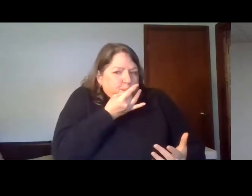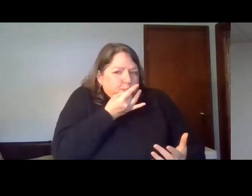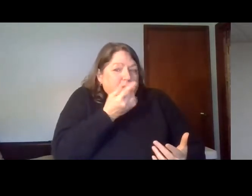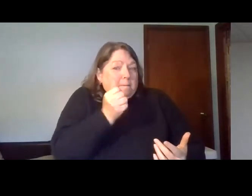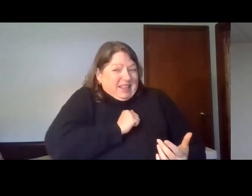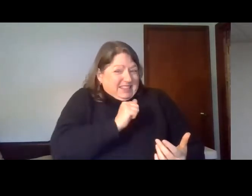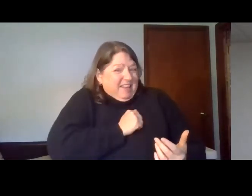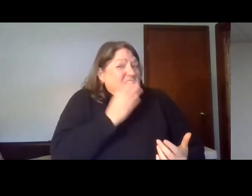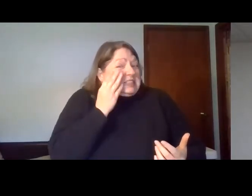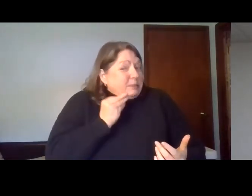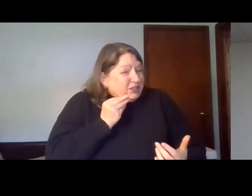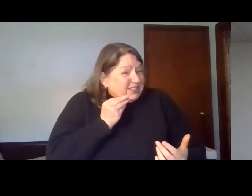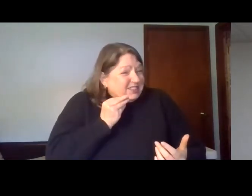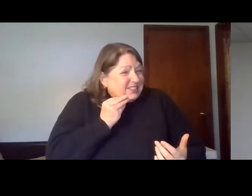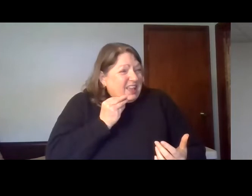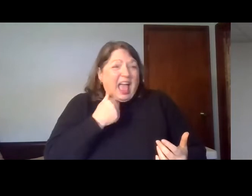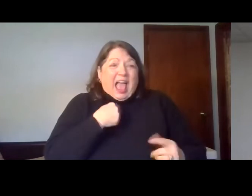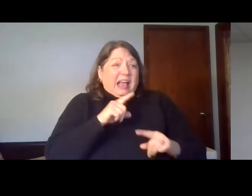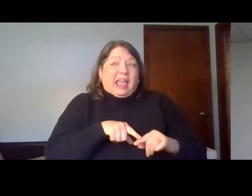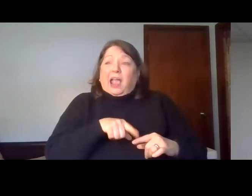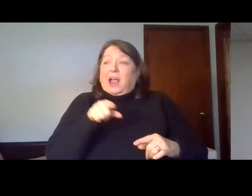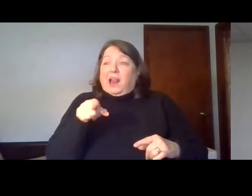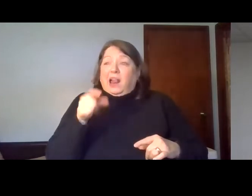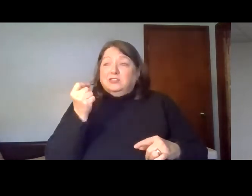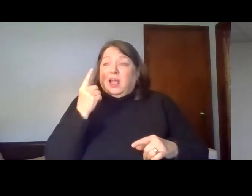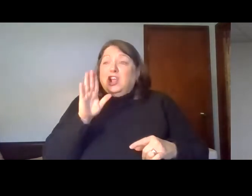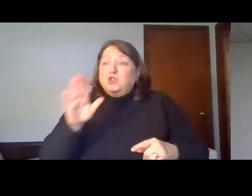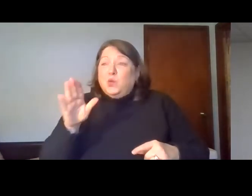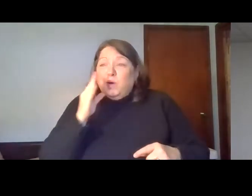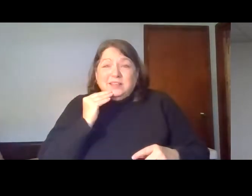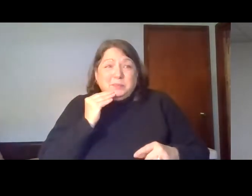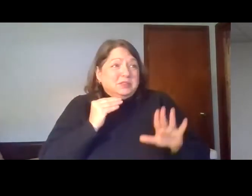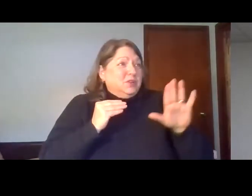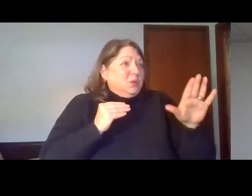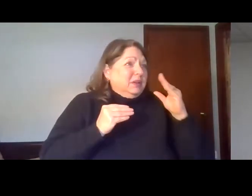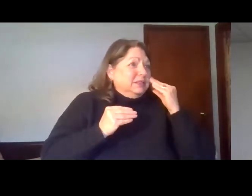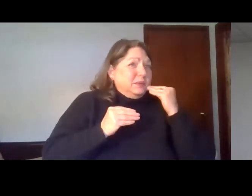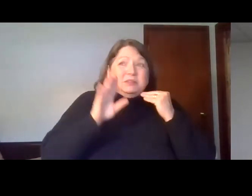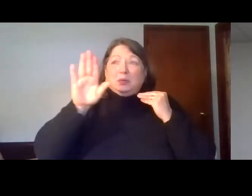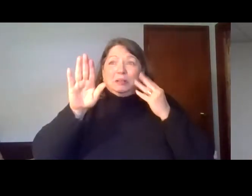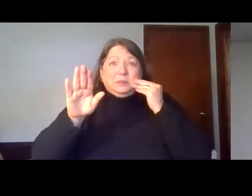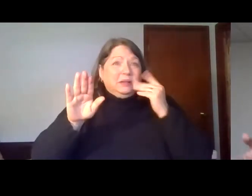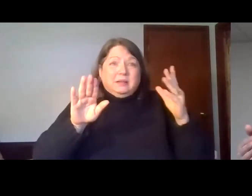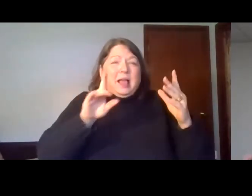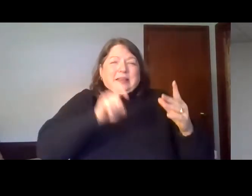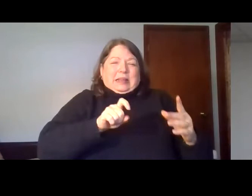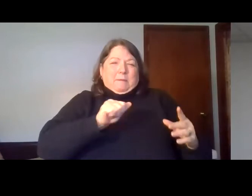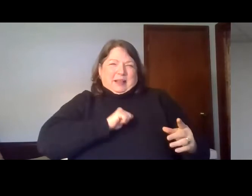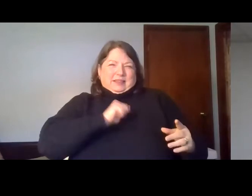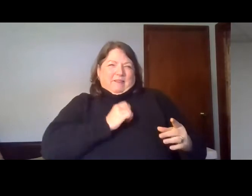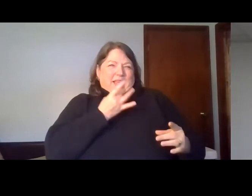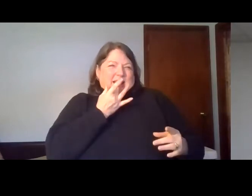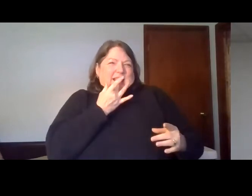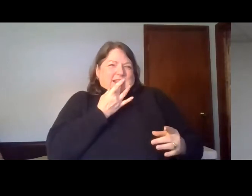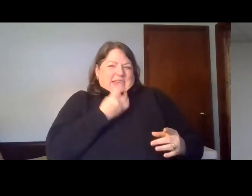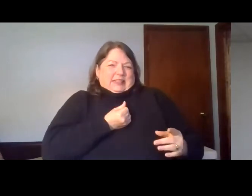I can't base how something tastes by what you say. I have to taste it for myself. And my friend, in the same way,